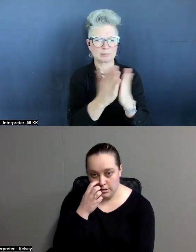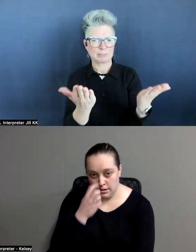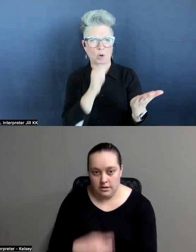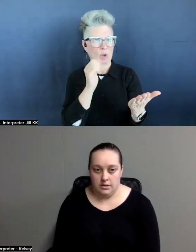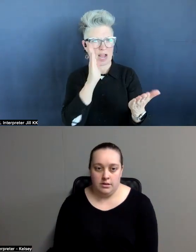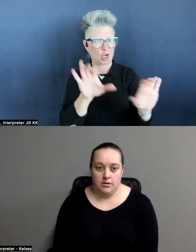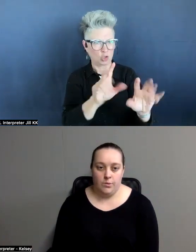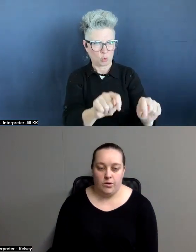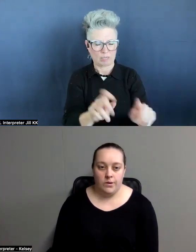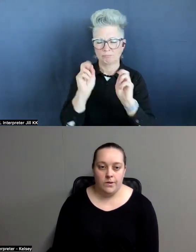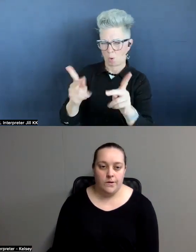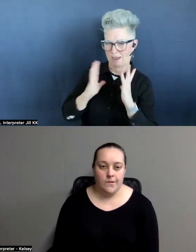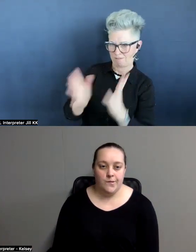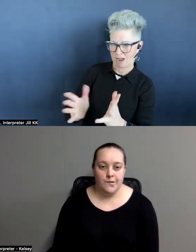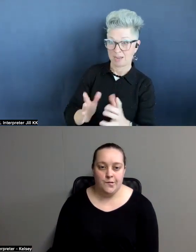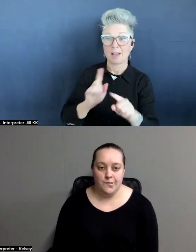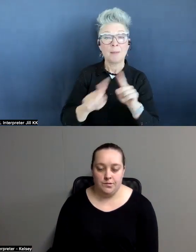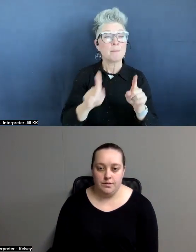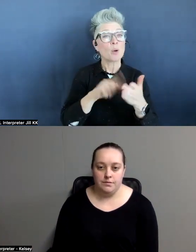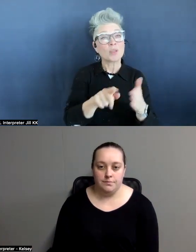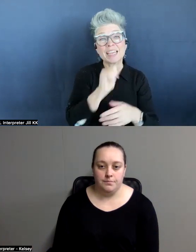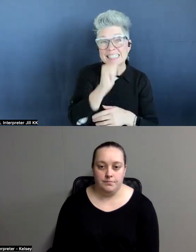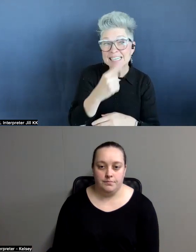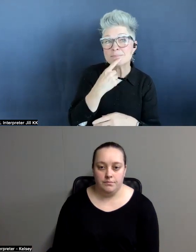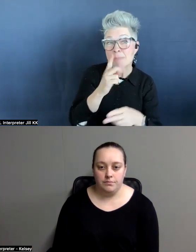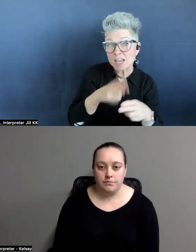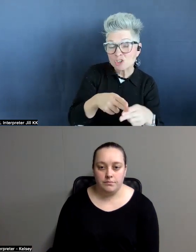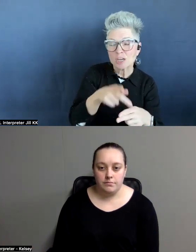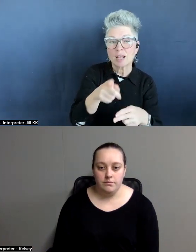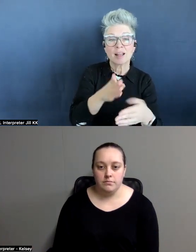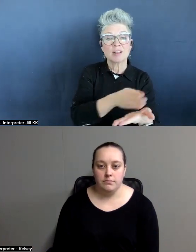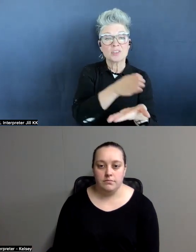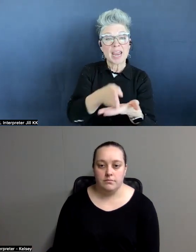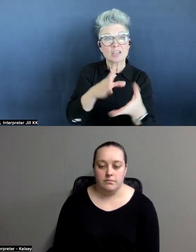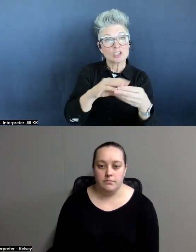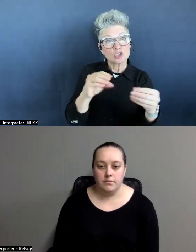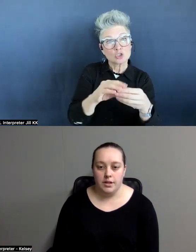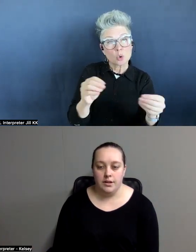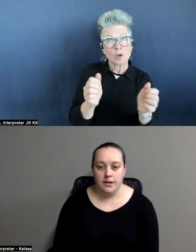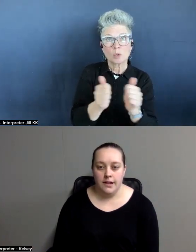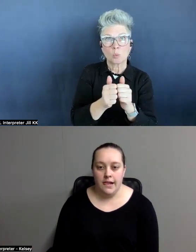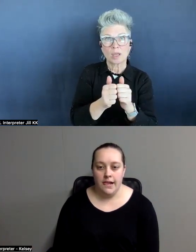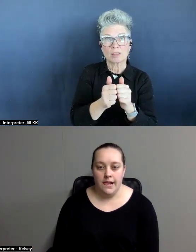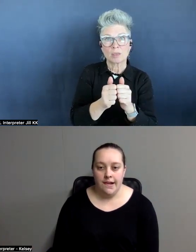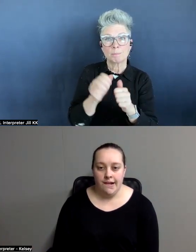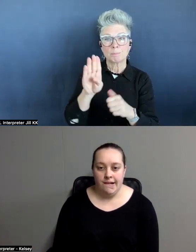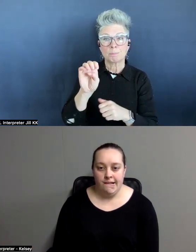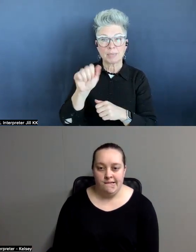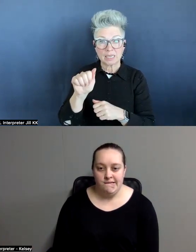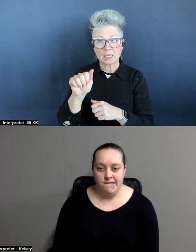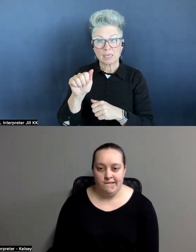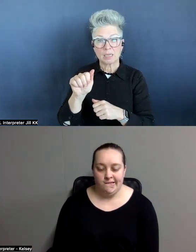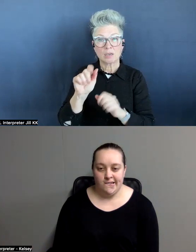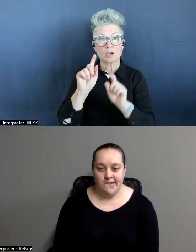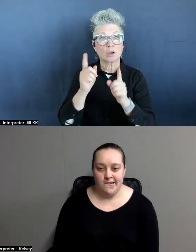that's fine. But what they didn't mention was that they ended the story with, with B going off with